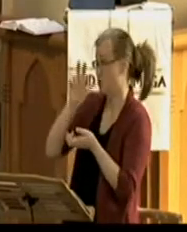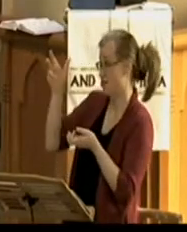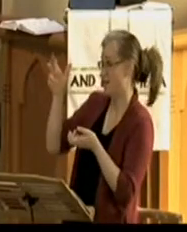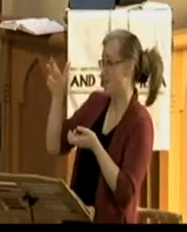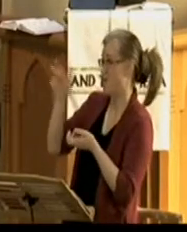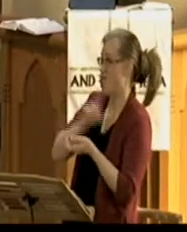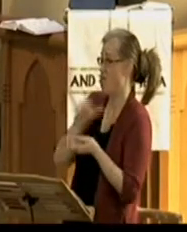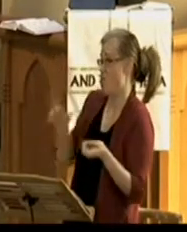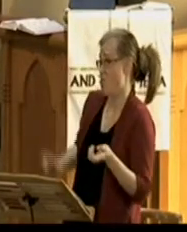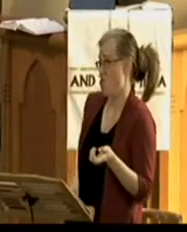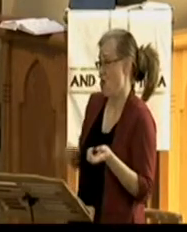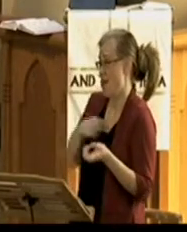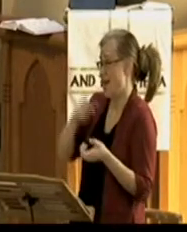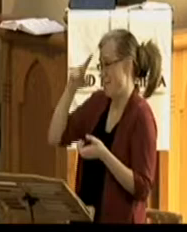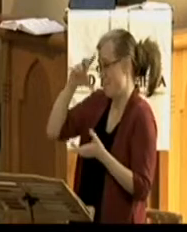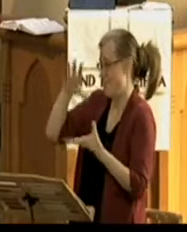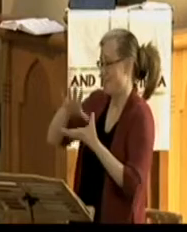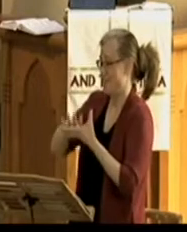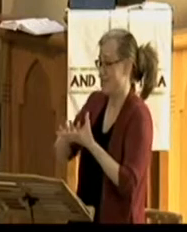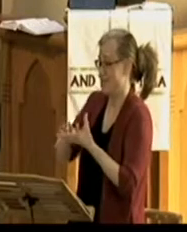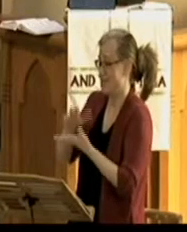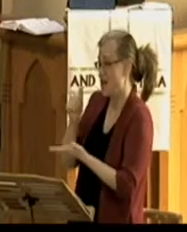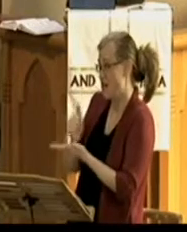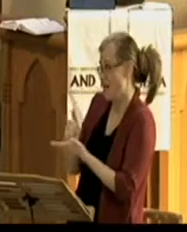We're not going to perfectly believe until we get to glory.